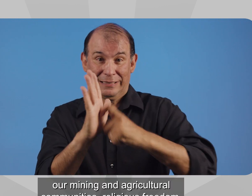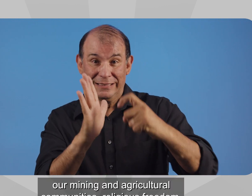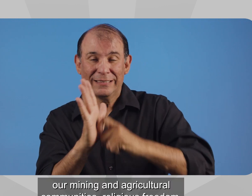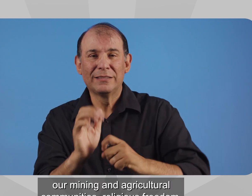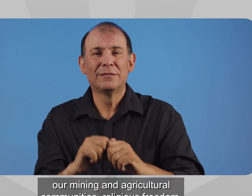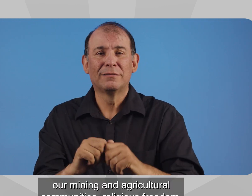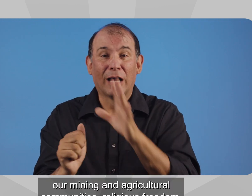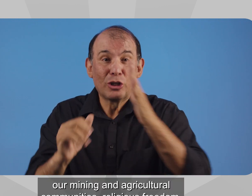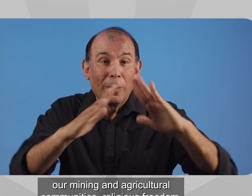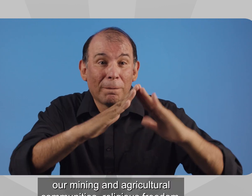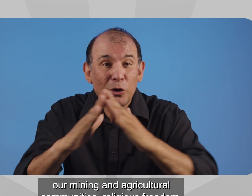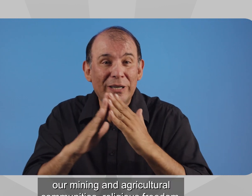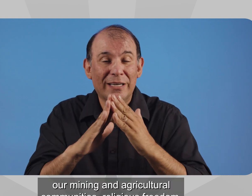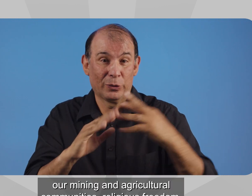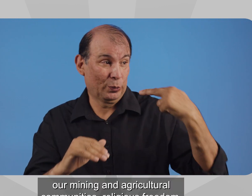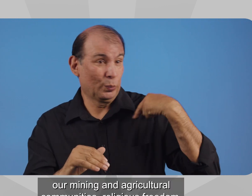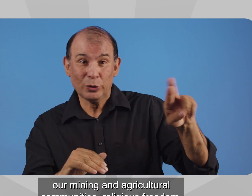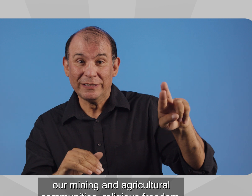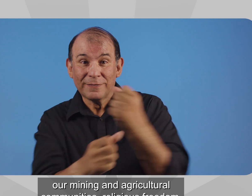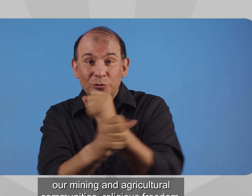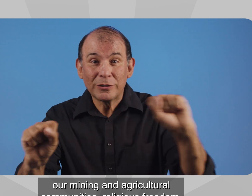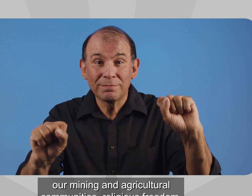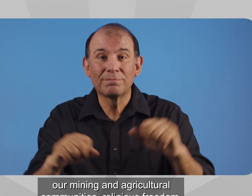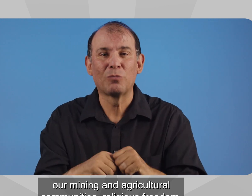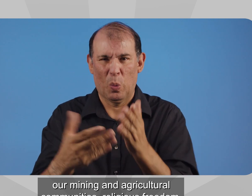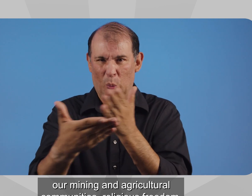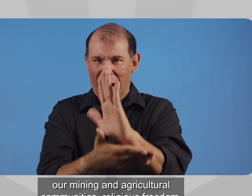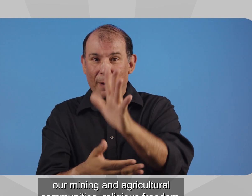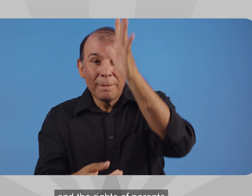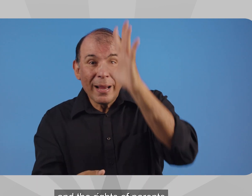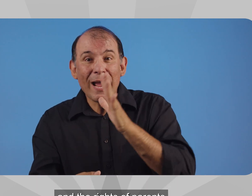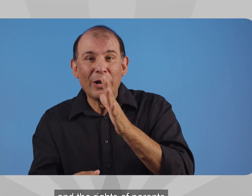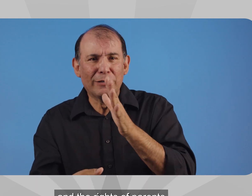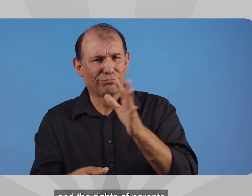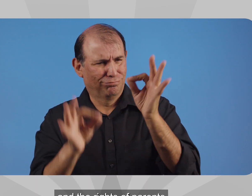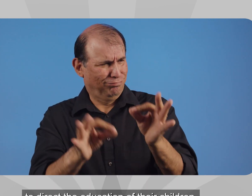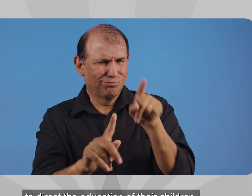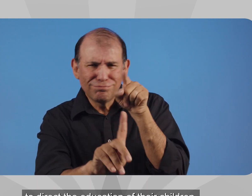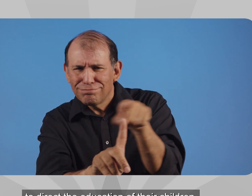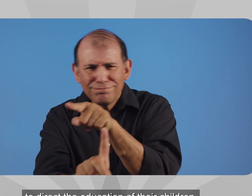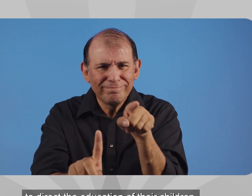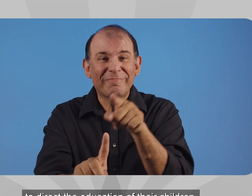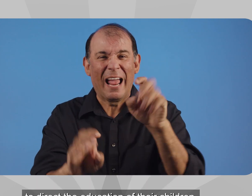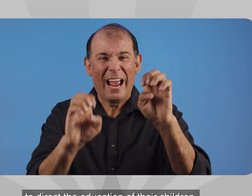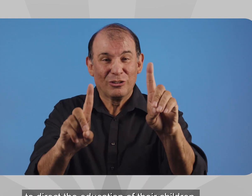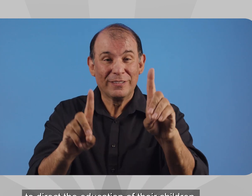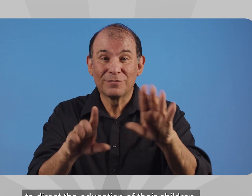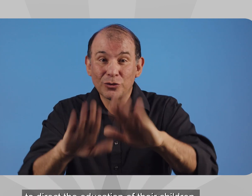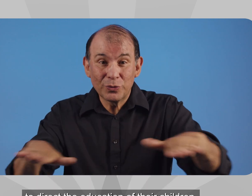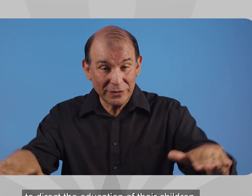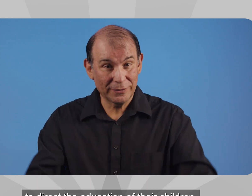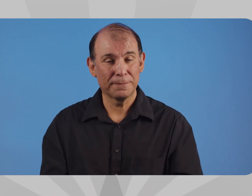our mining and agricultural communities, religious freedom, and the rights of parents to direct the education